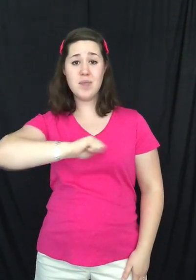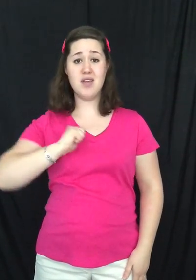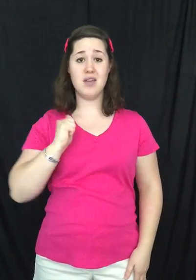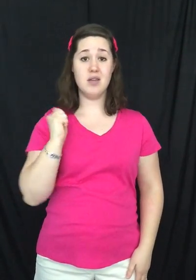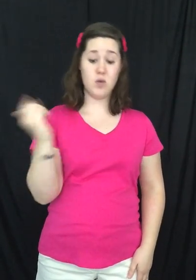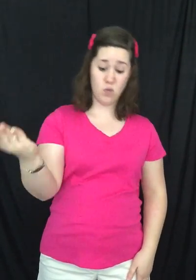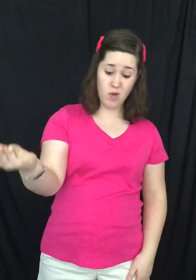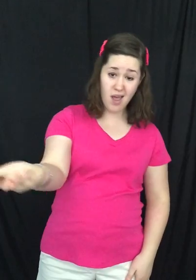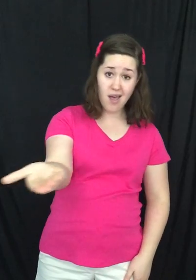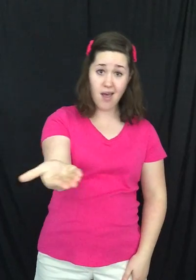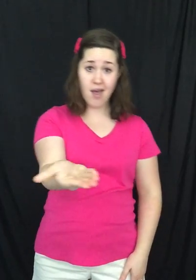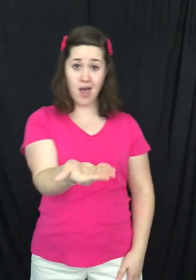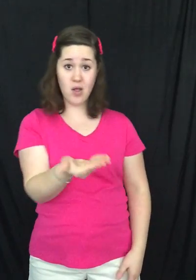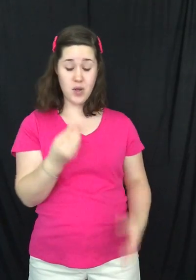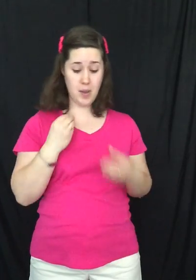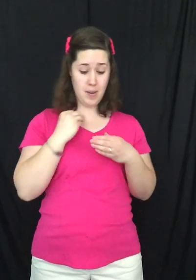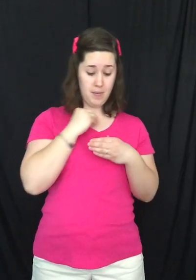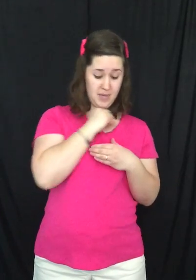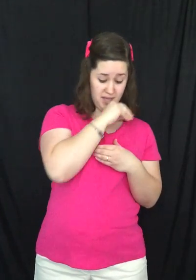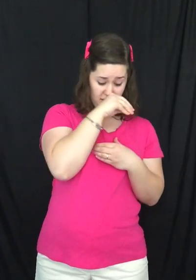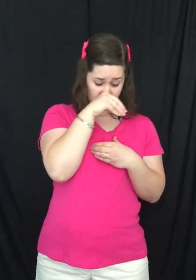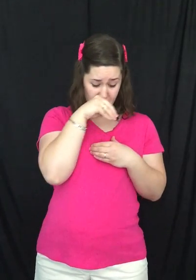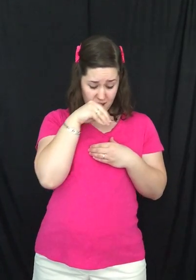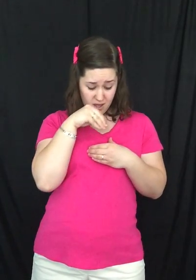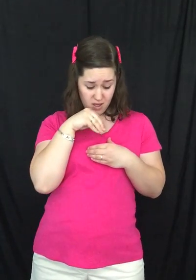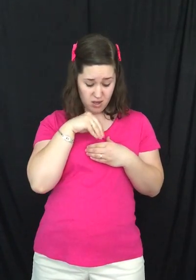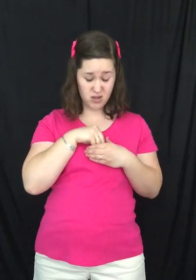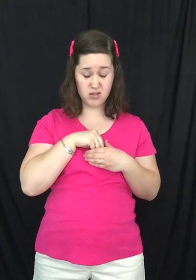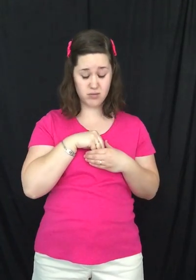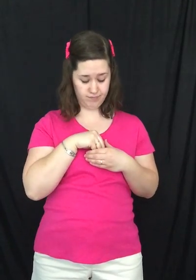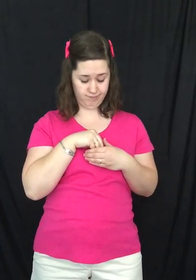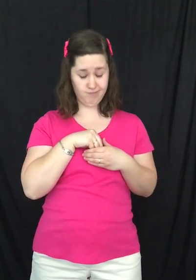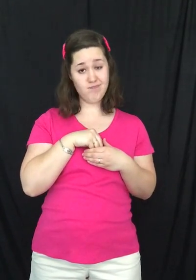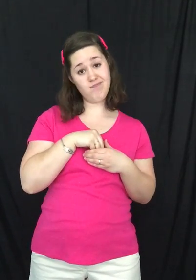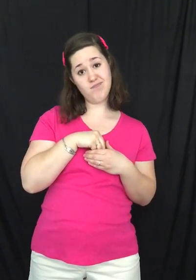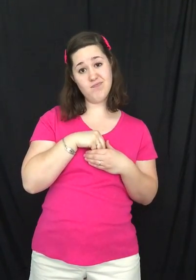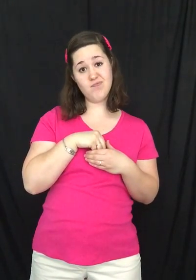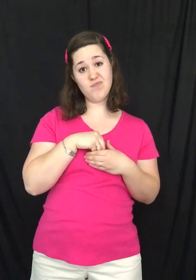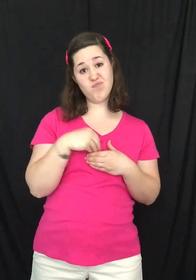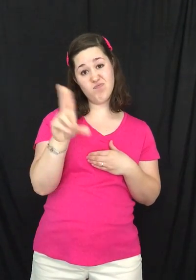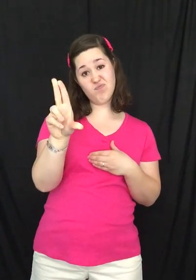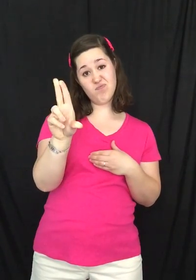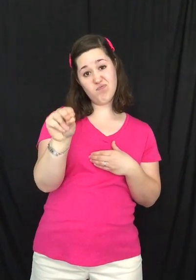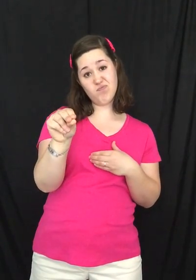be welcome here You will never be welcome Goodbye, goodbye You